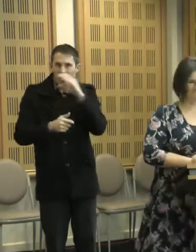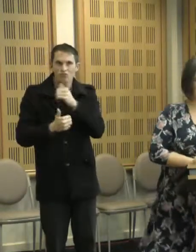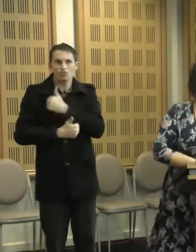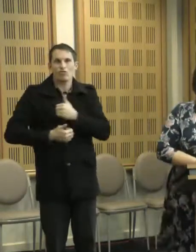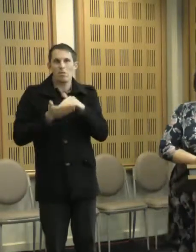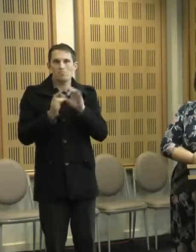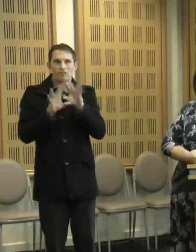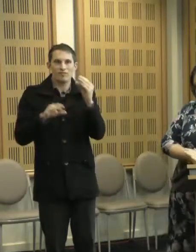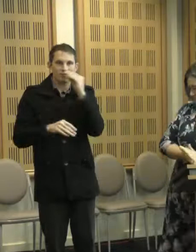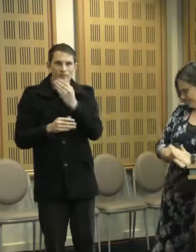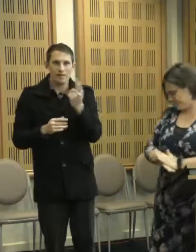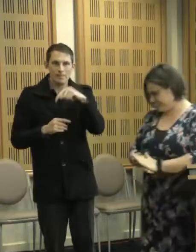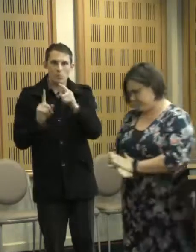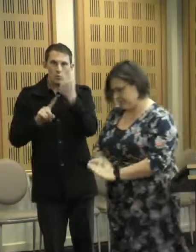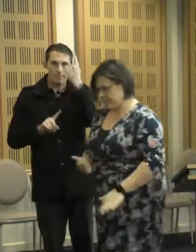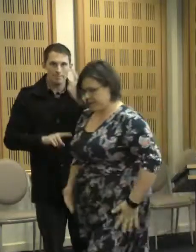See you back at one.